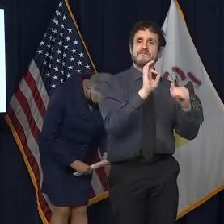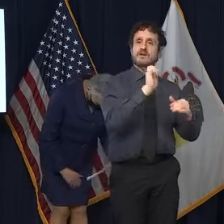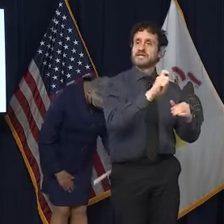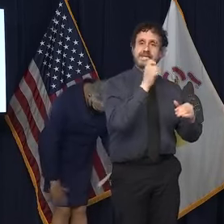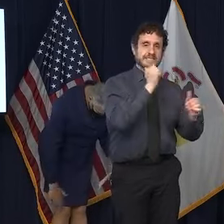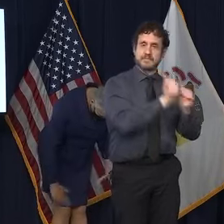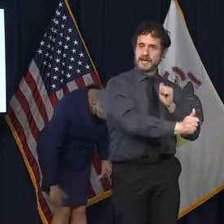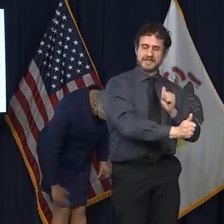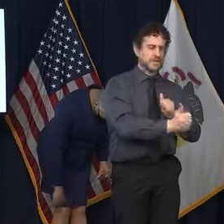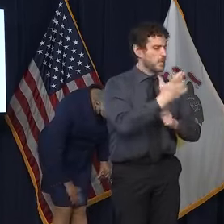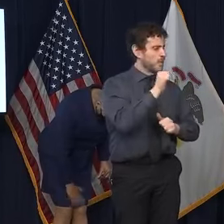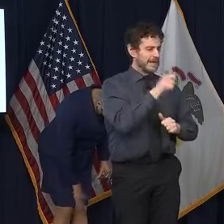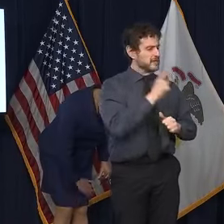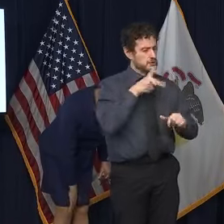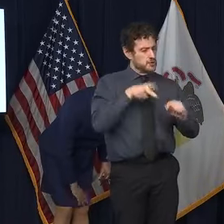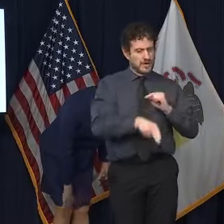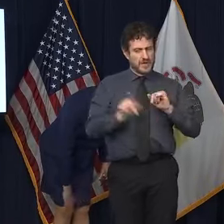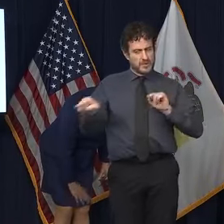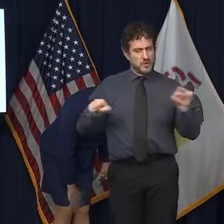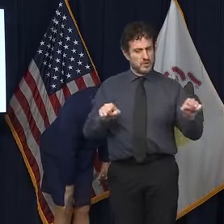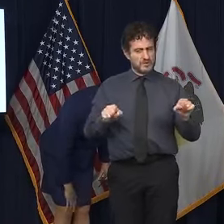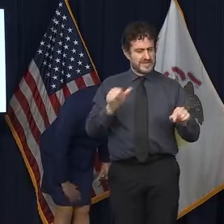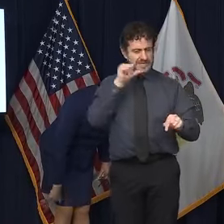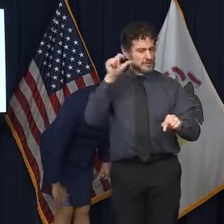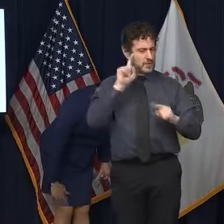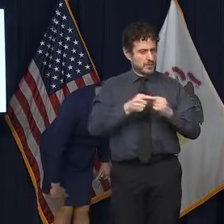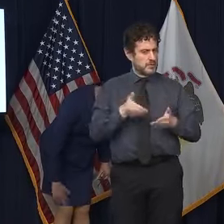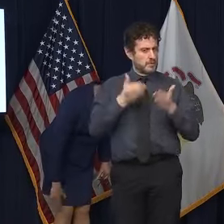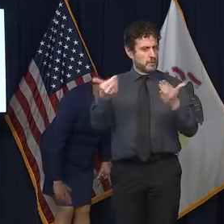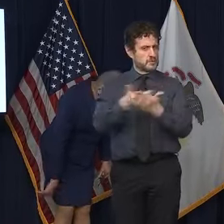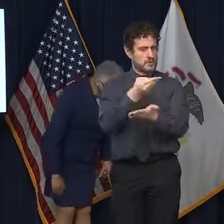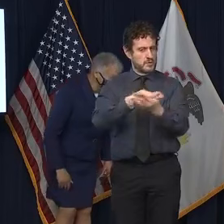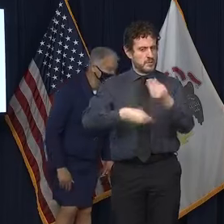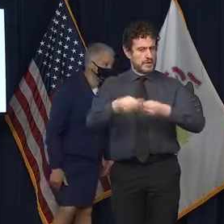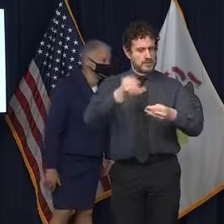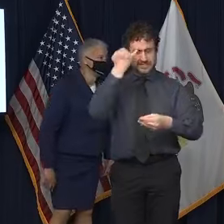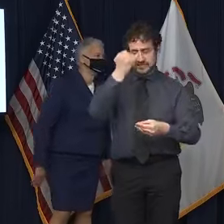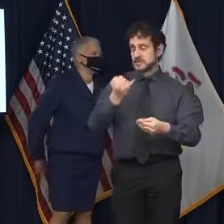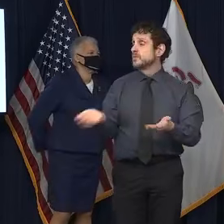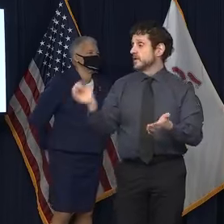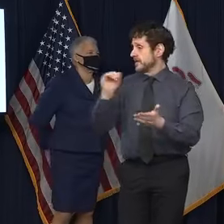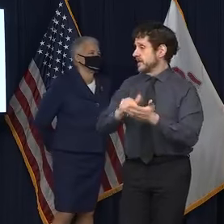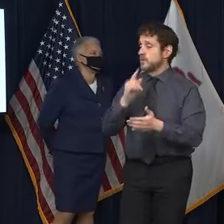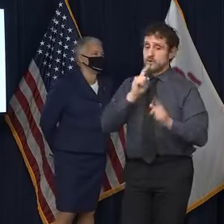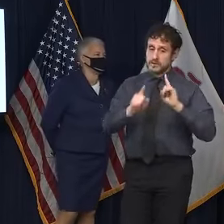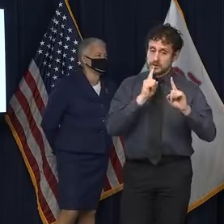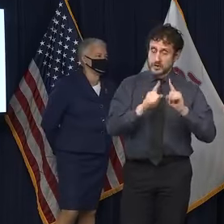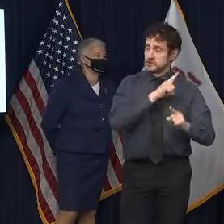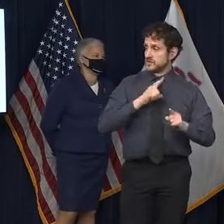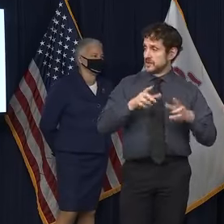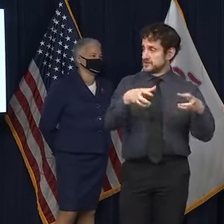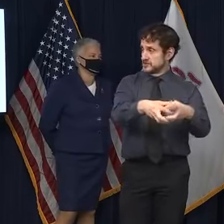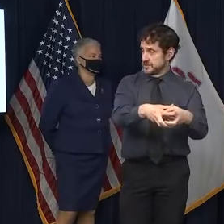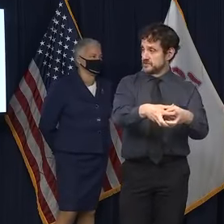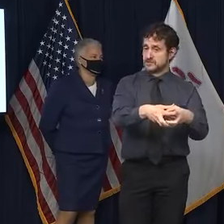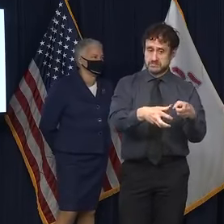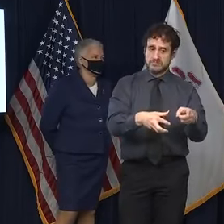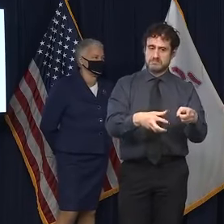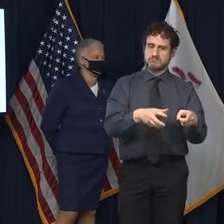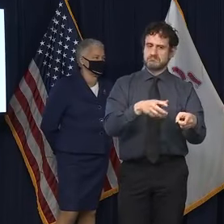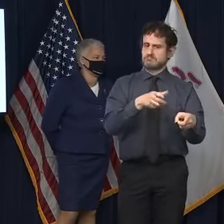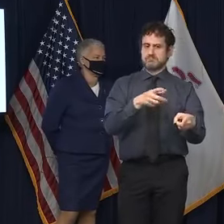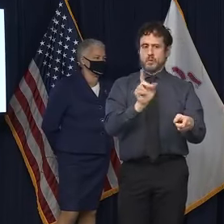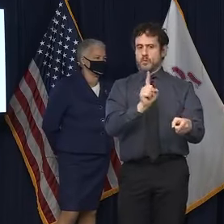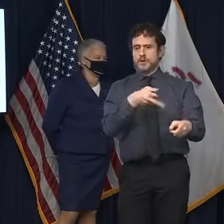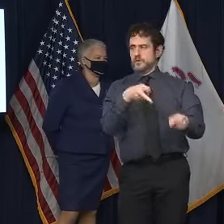Why weren't those included in your budget proposals yesterday? Well, again, we're going to have conversations with the legislature, as was the beginning of that